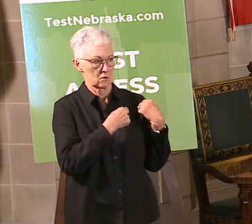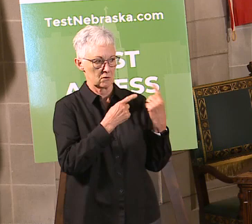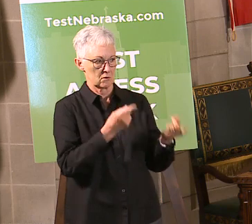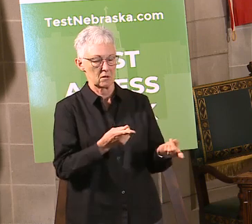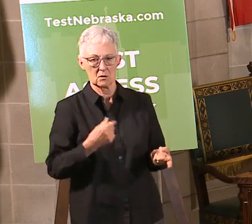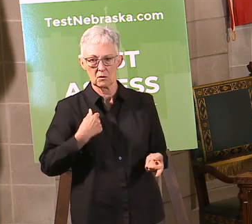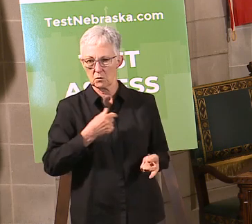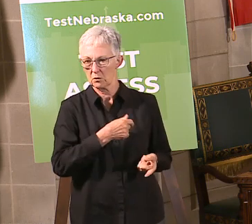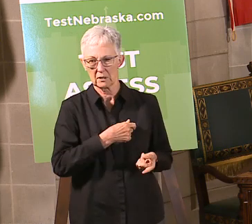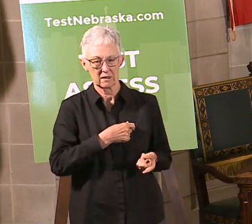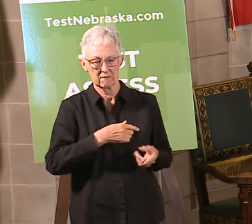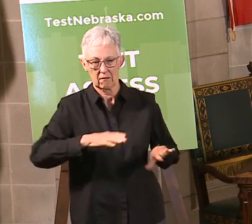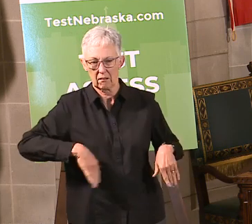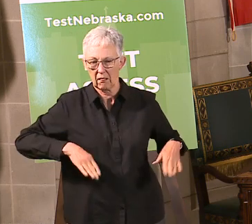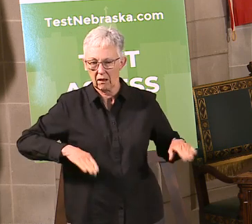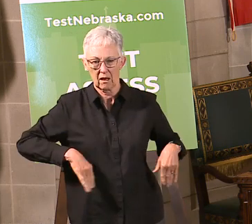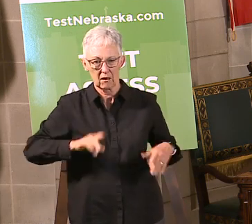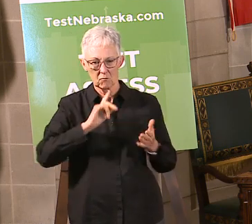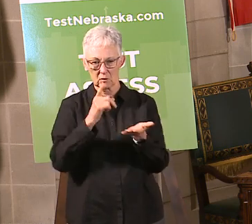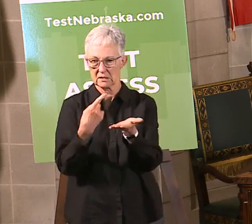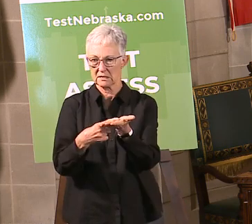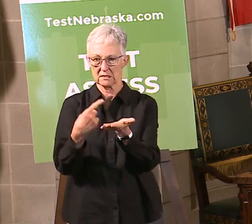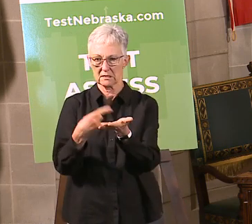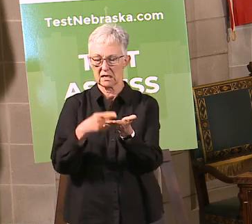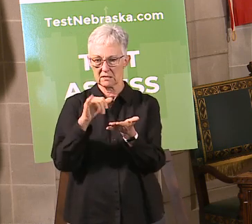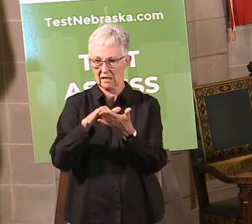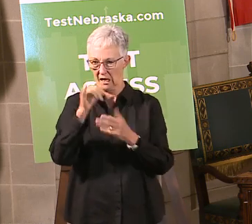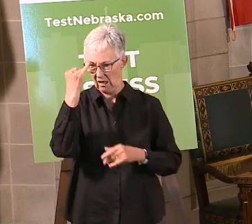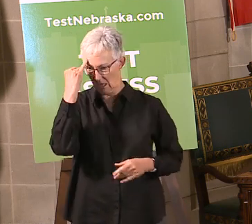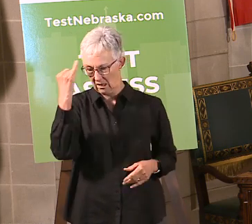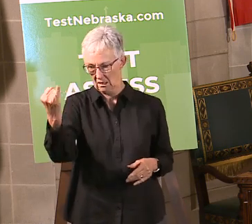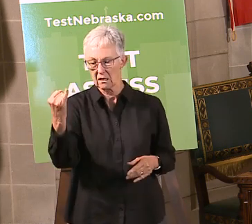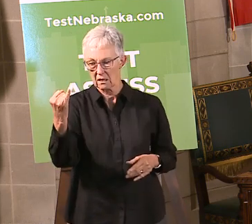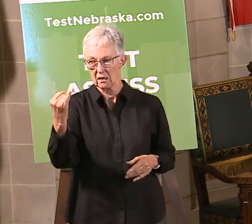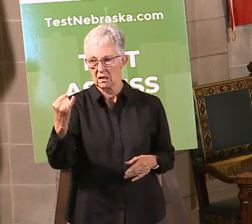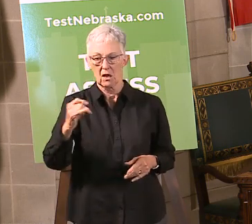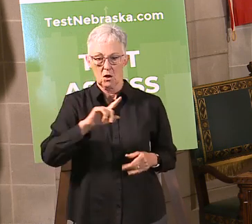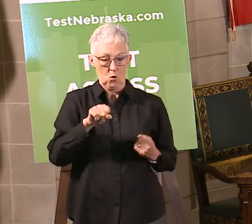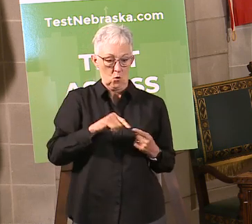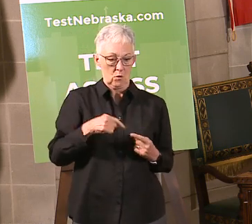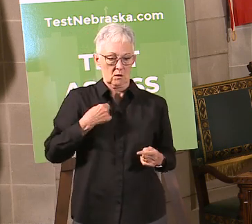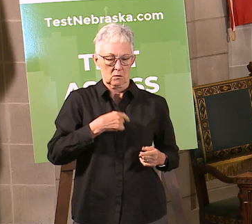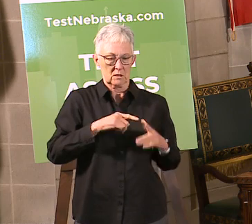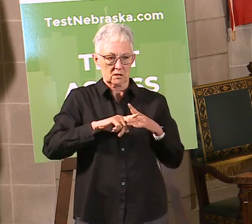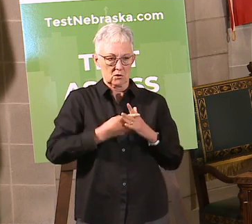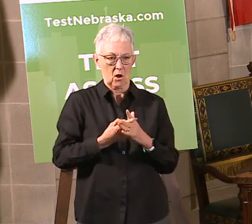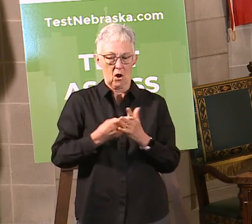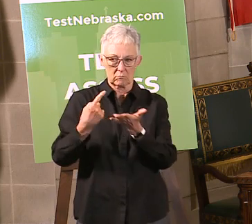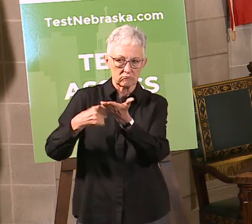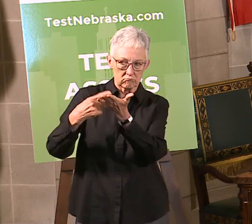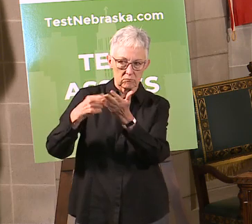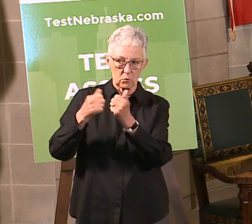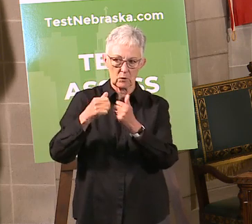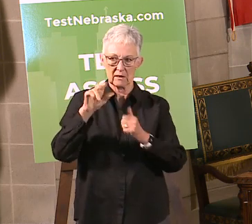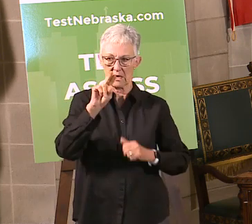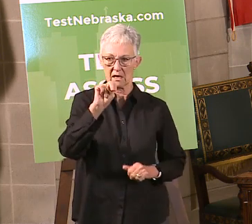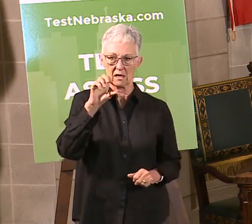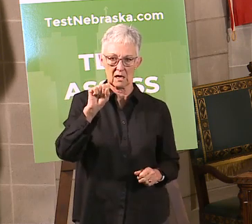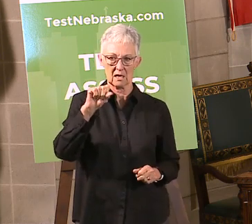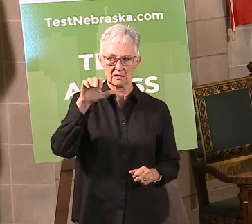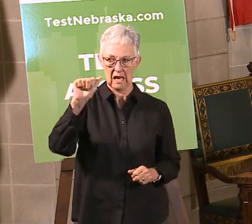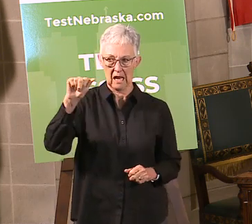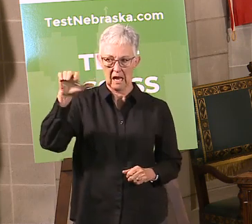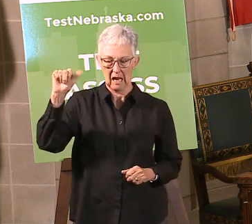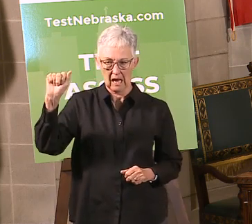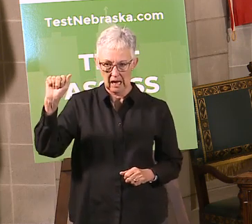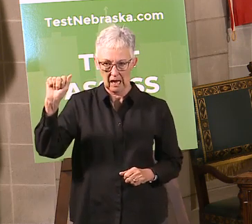had any detailed conversations about that. I think as we start conversations with NSAA, I'll find out if there's some more of that, but I